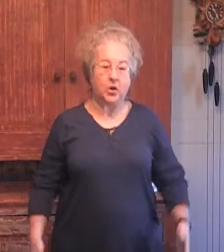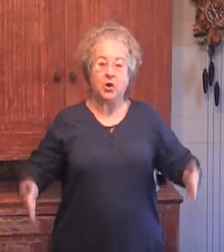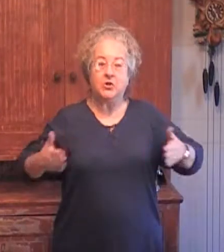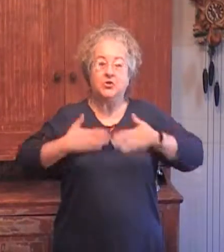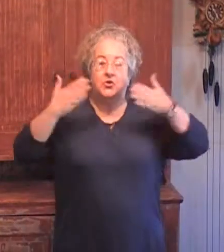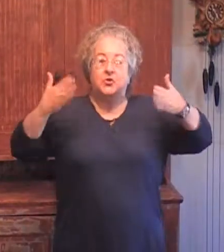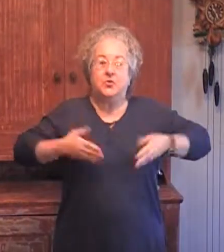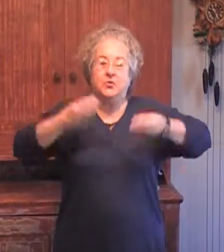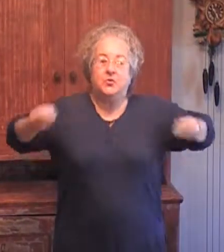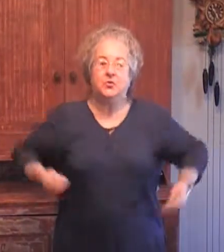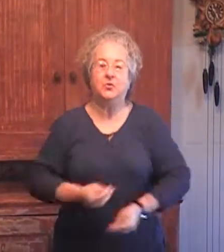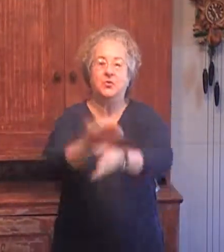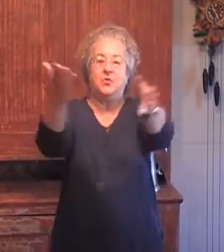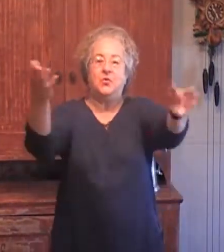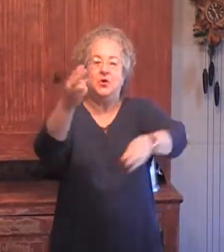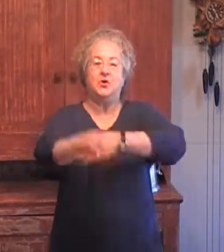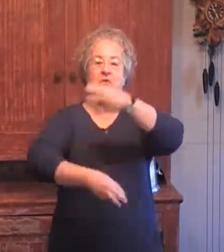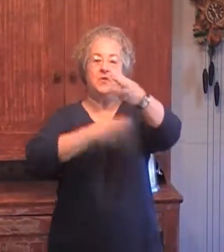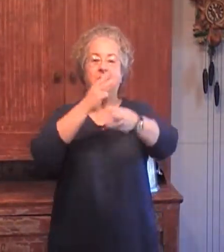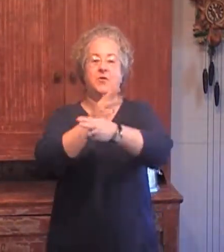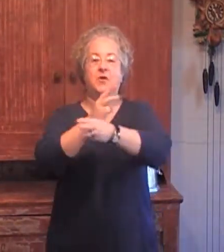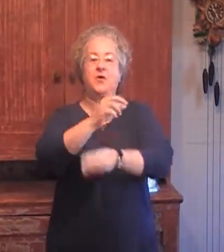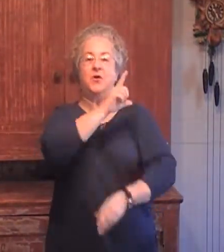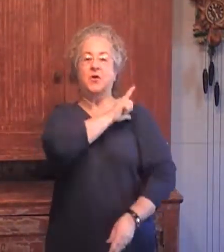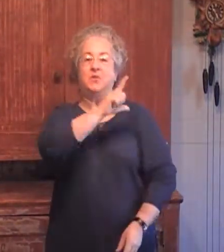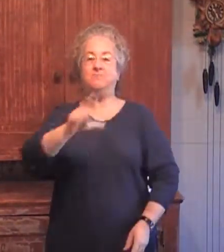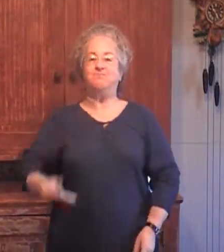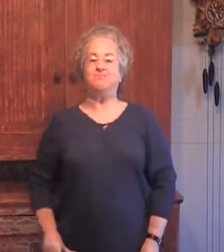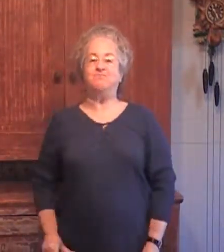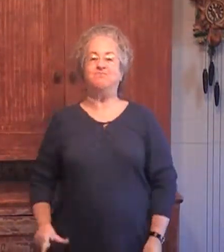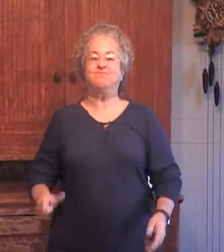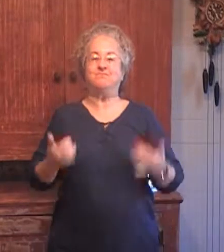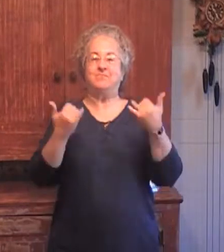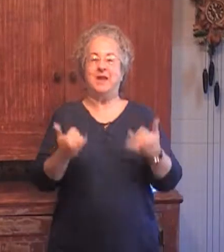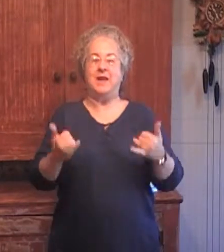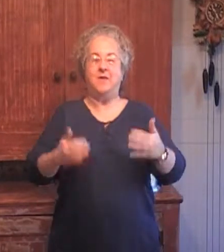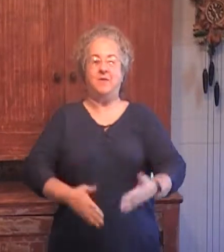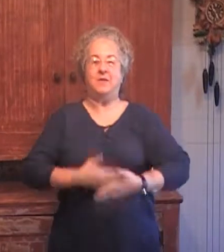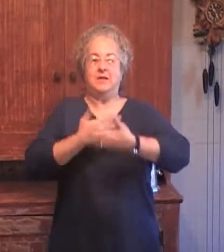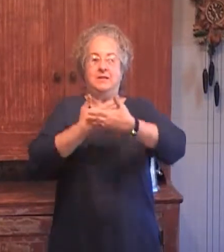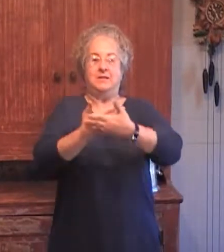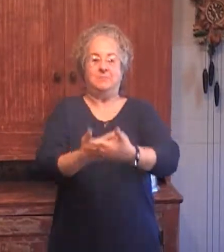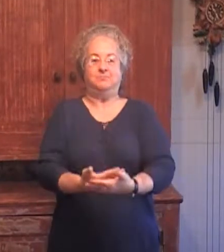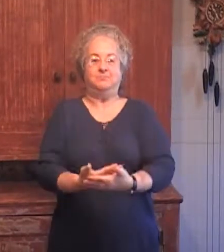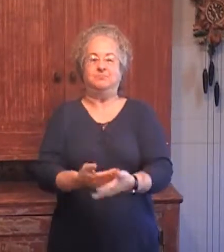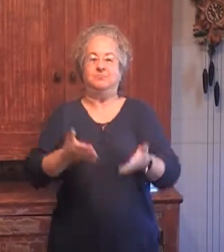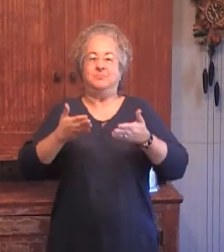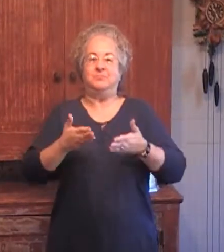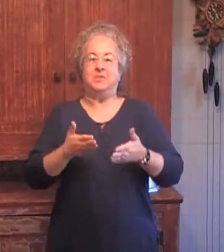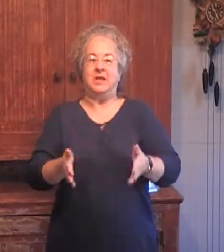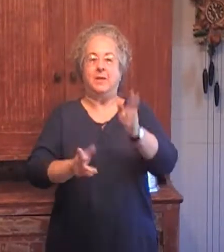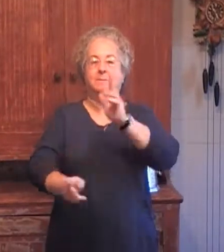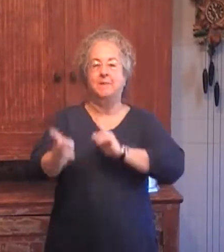Joy to the world, the Lord is come. Let earth